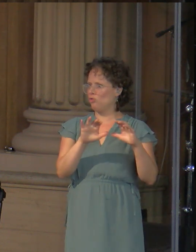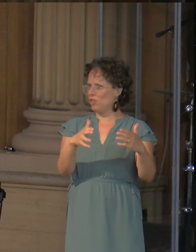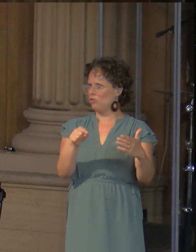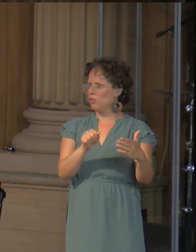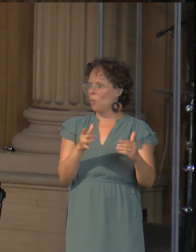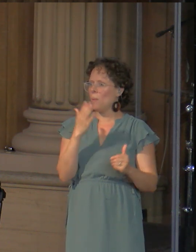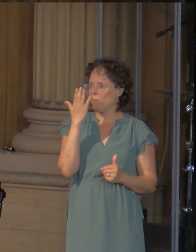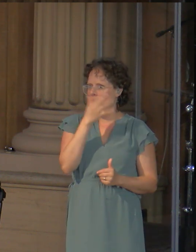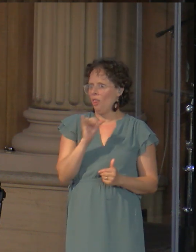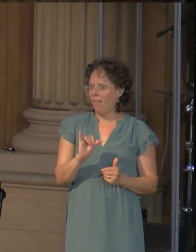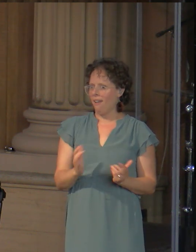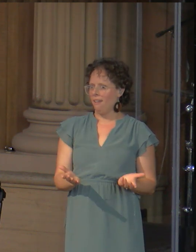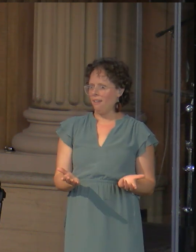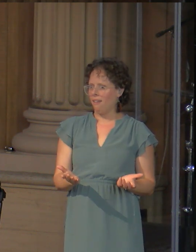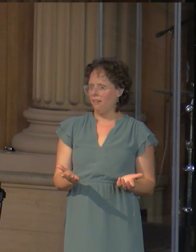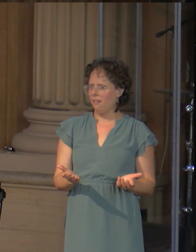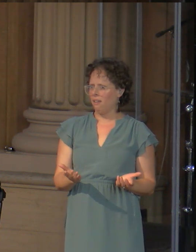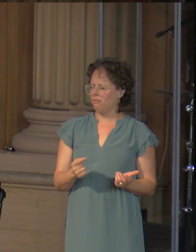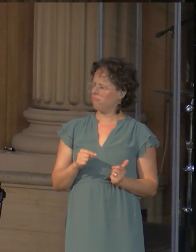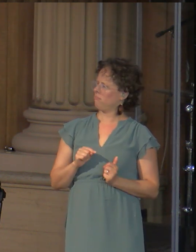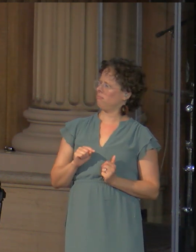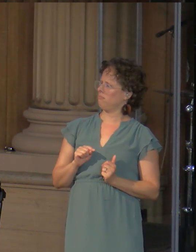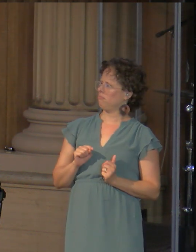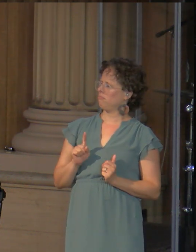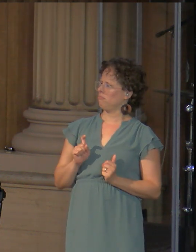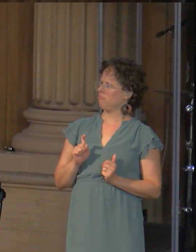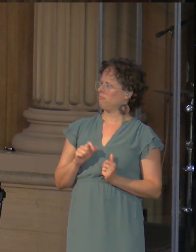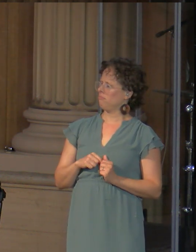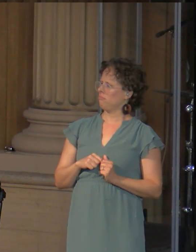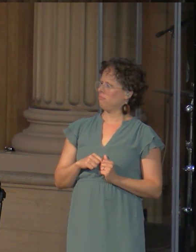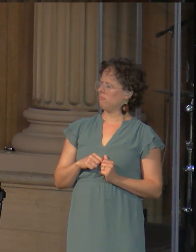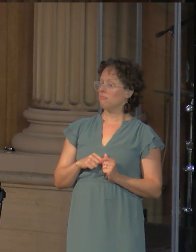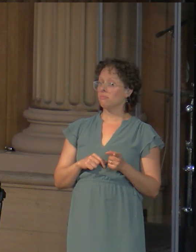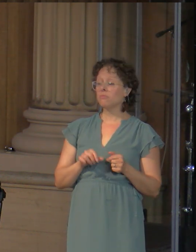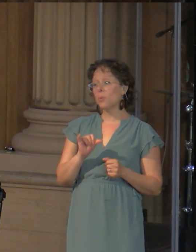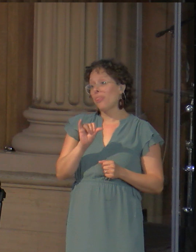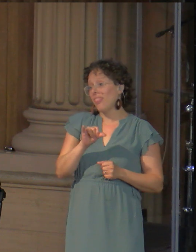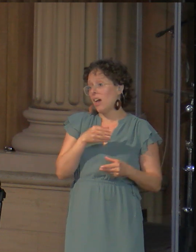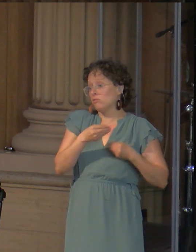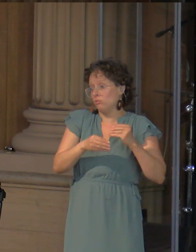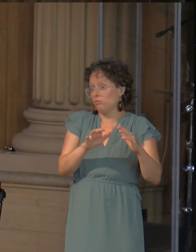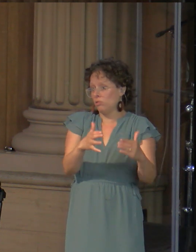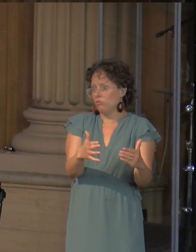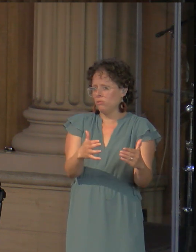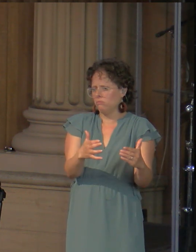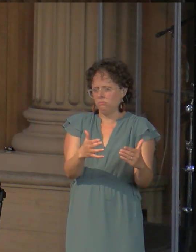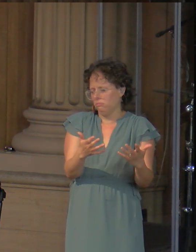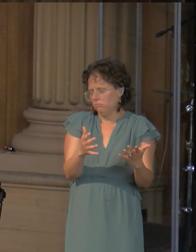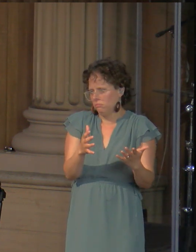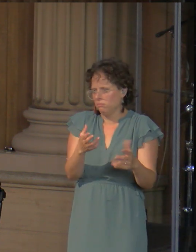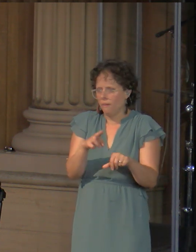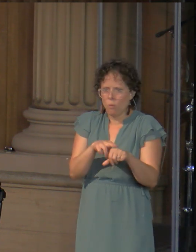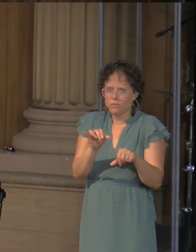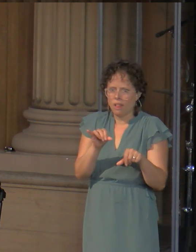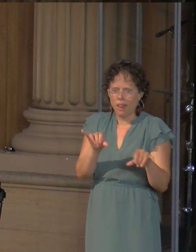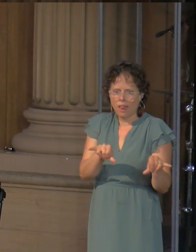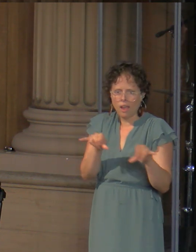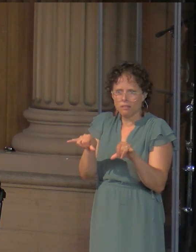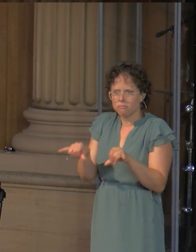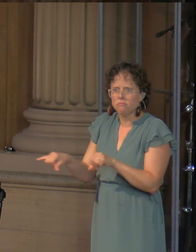Okay, so what's he saying? Well, that generation, like any generation, definitely wanted to see things fixed and put in order. They